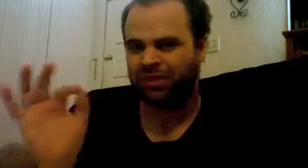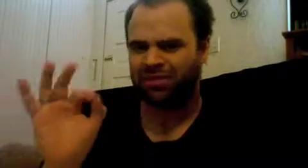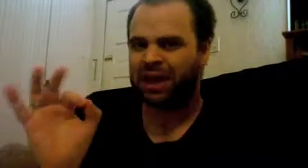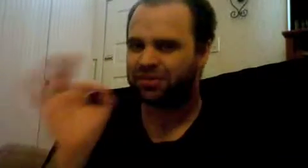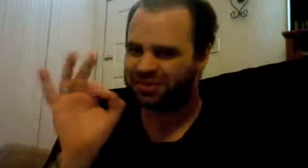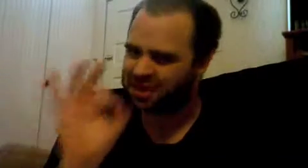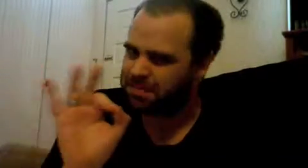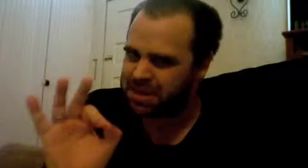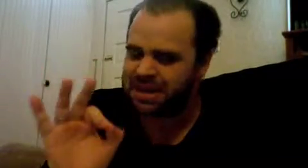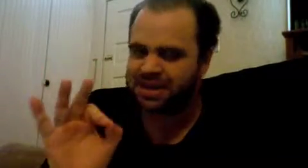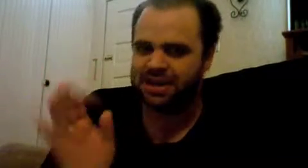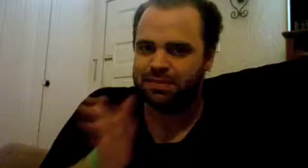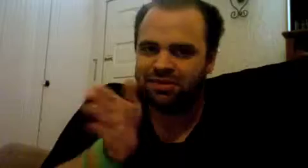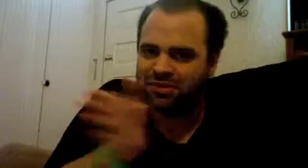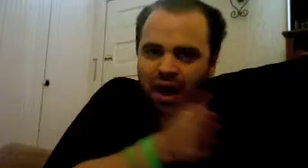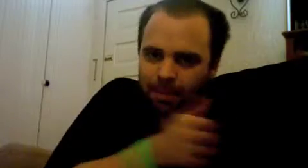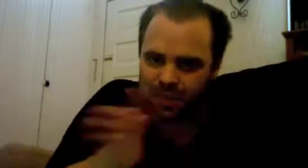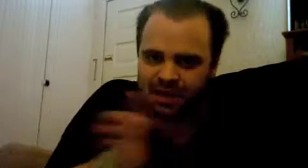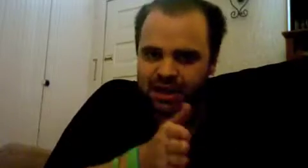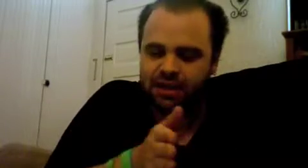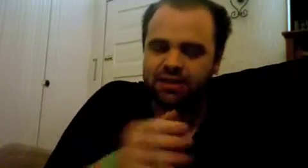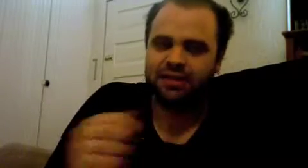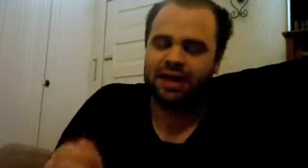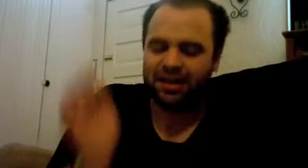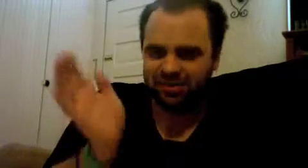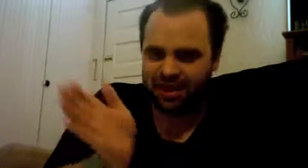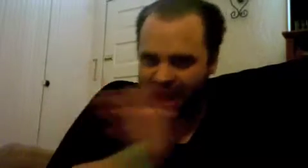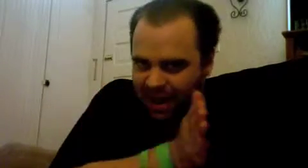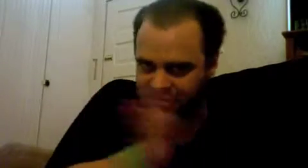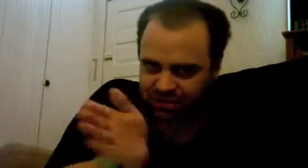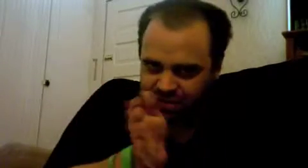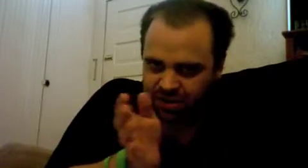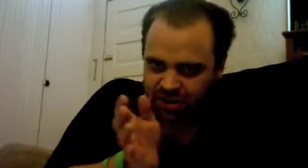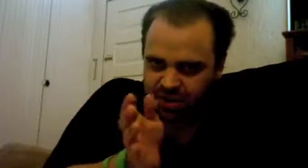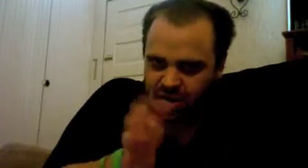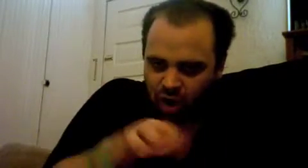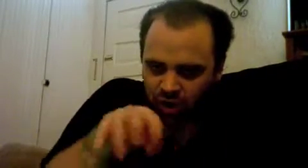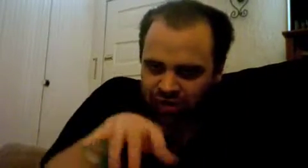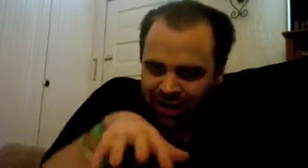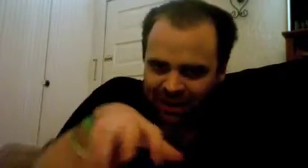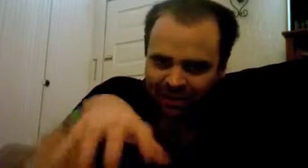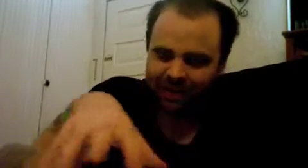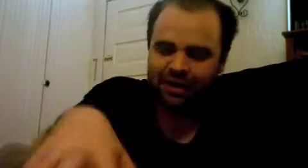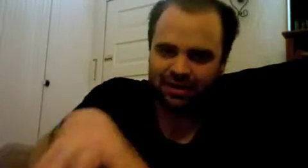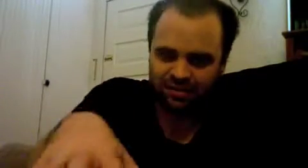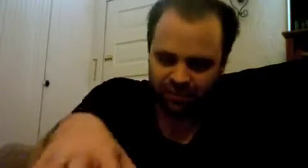Hegel says immediate he means not mediated as in hasn't articulated itself